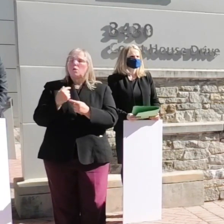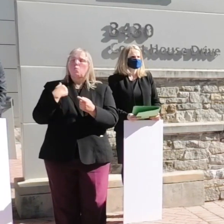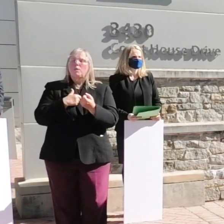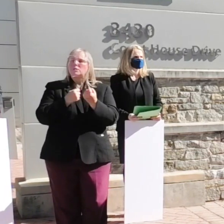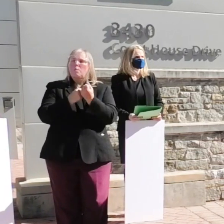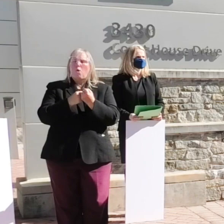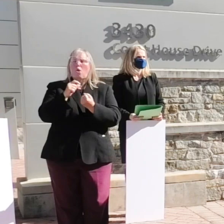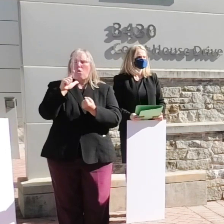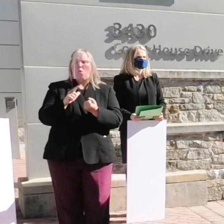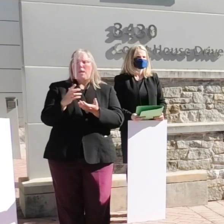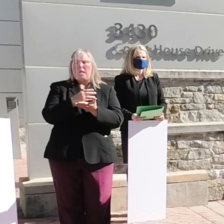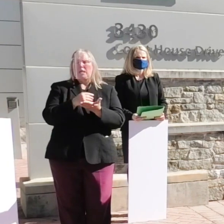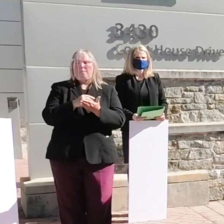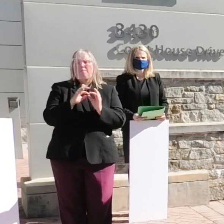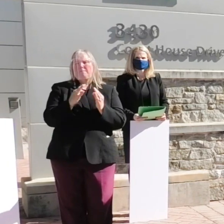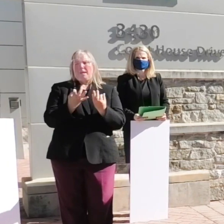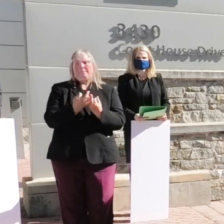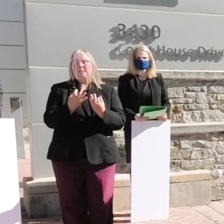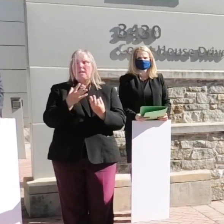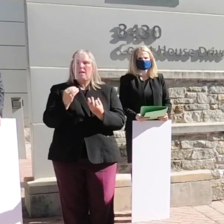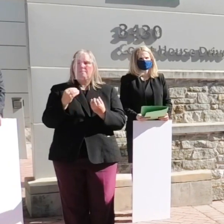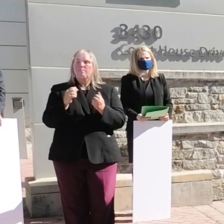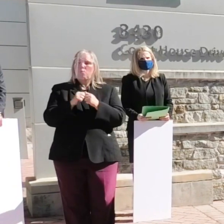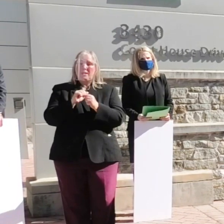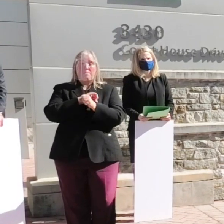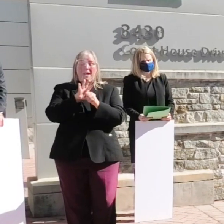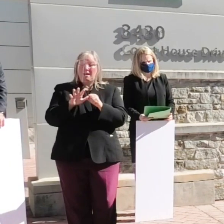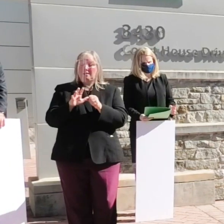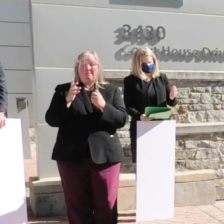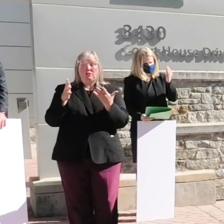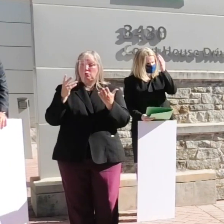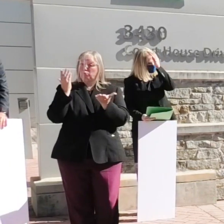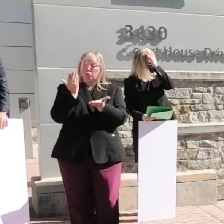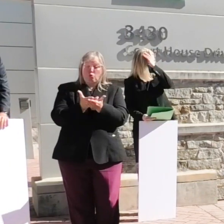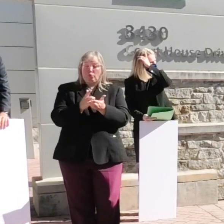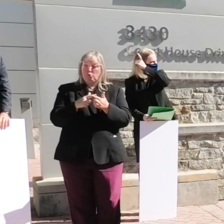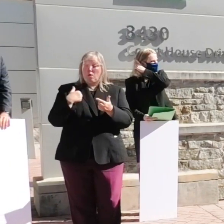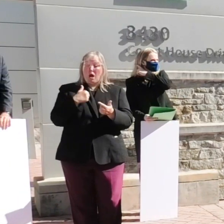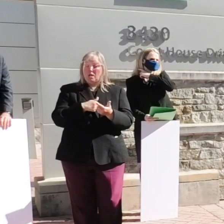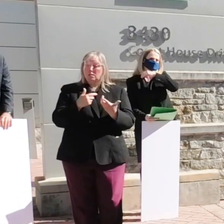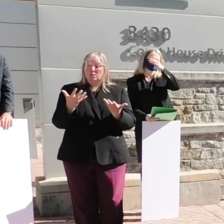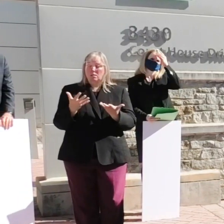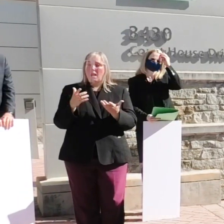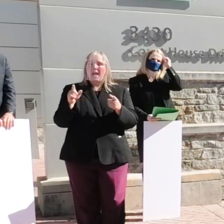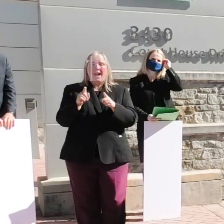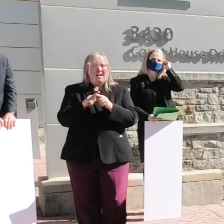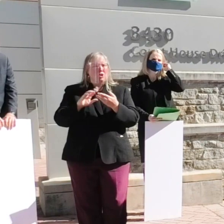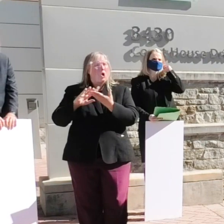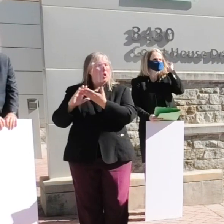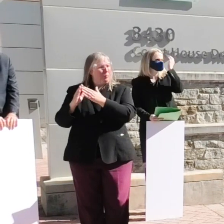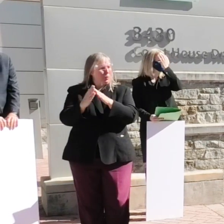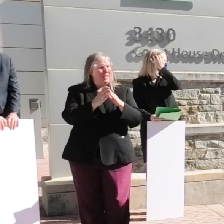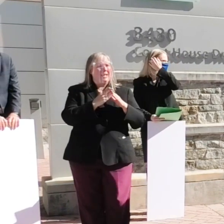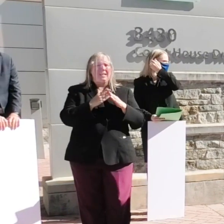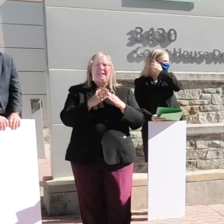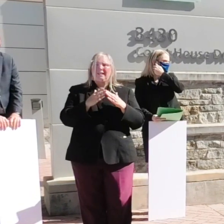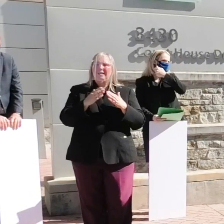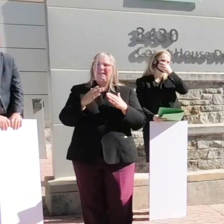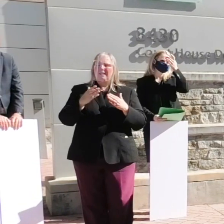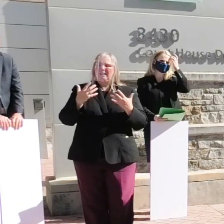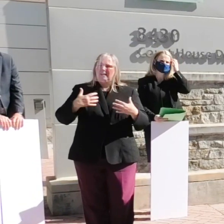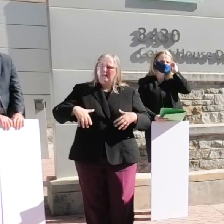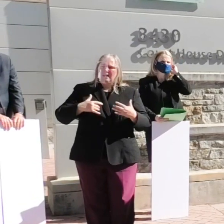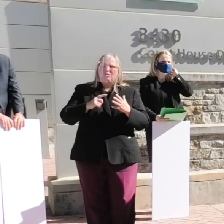support the low-income families and what the pandemic has proved to us as a community is that there are